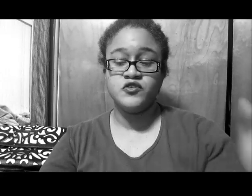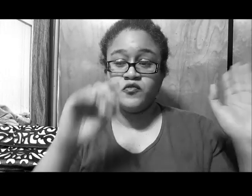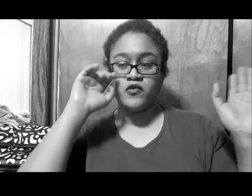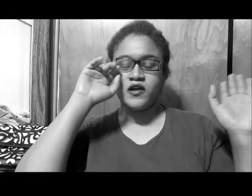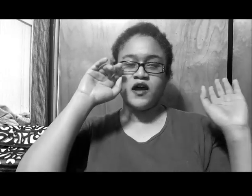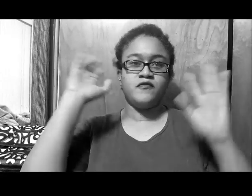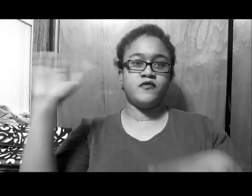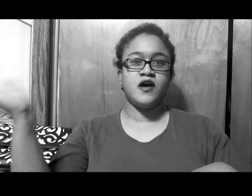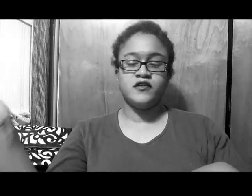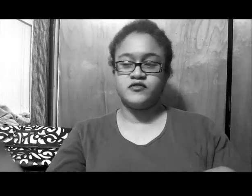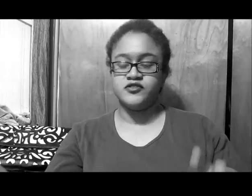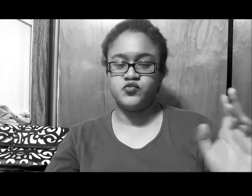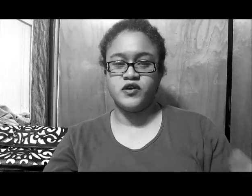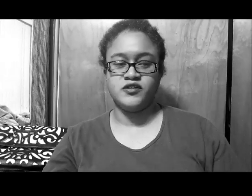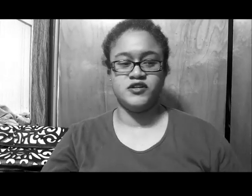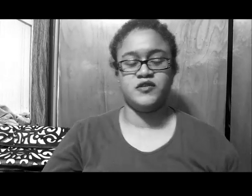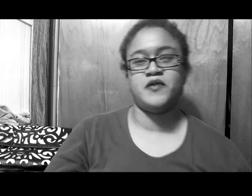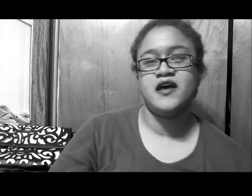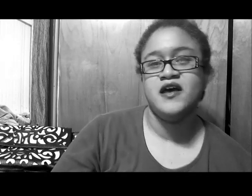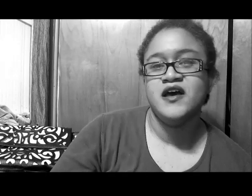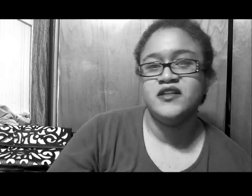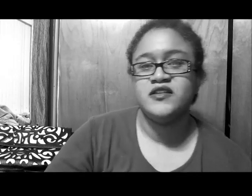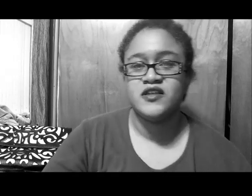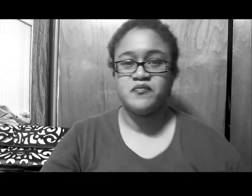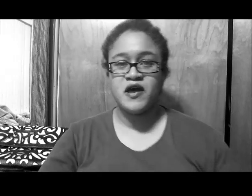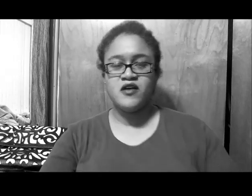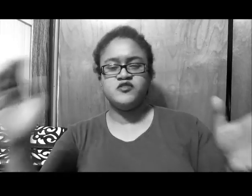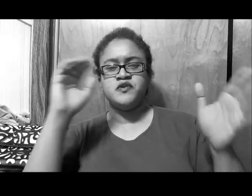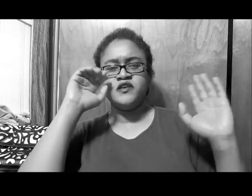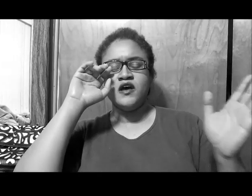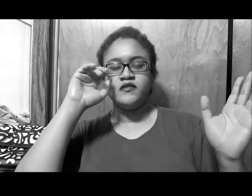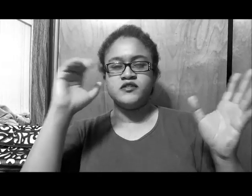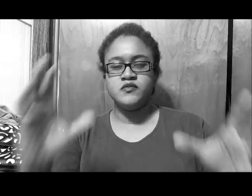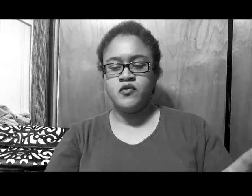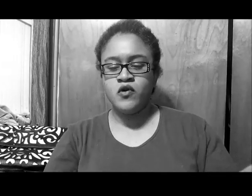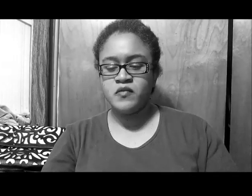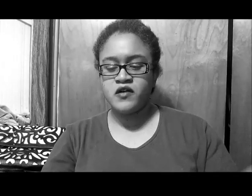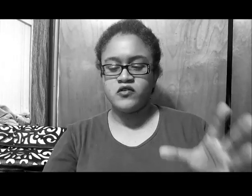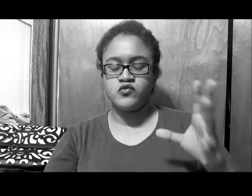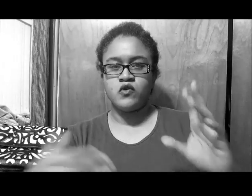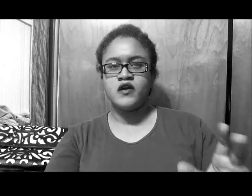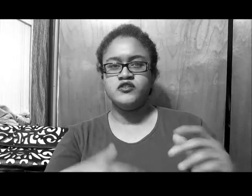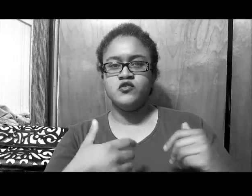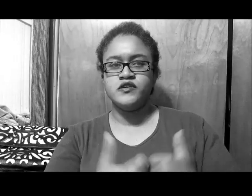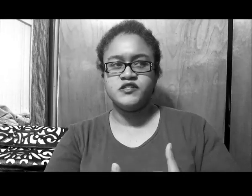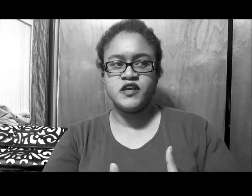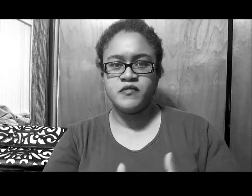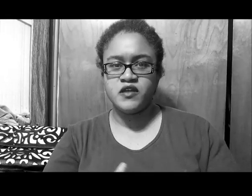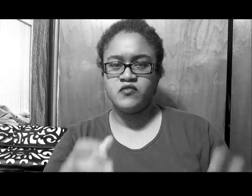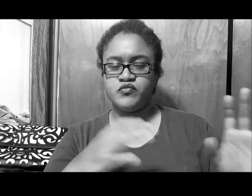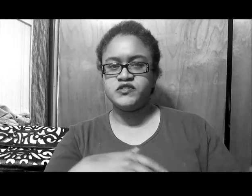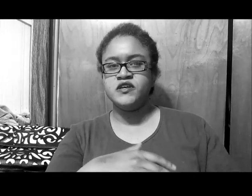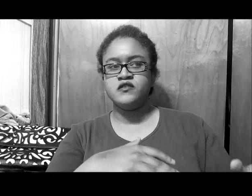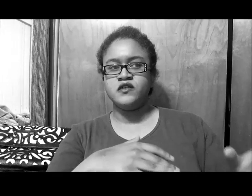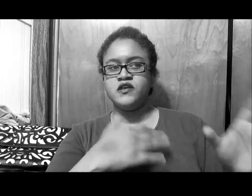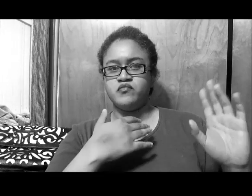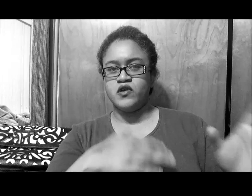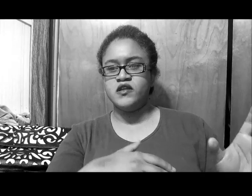a little break, I've got to switch, the batteries, but yeah, to the point about her derogatory statement, and particularly Brandon,